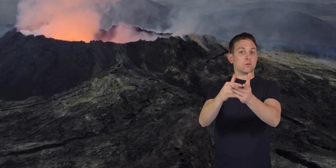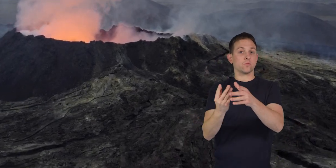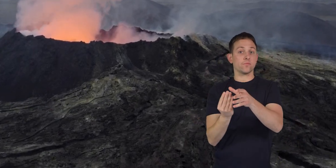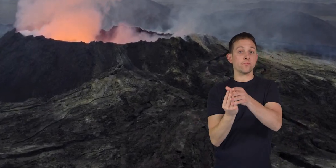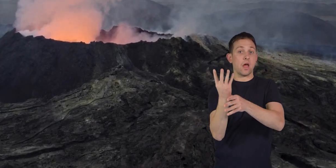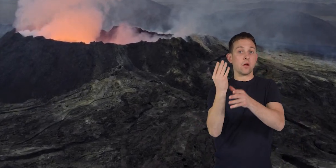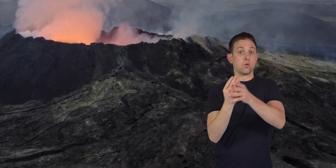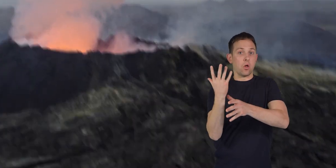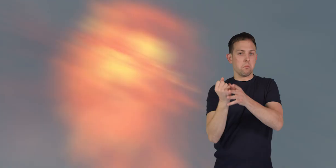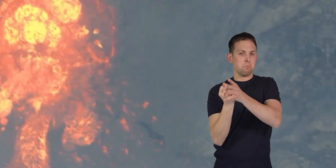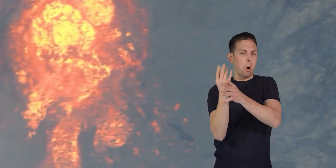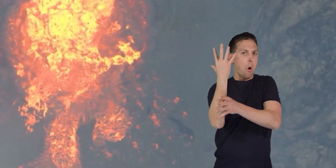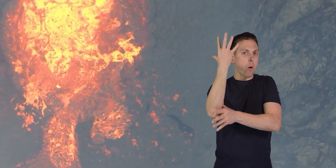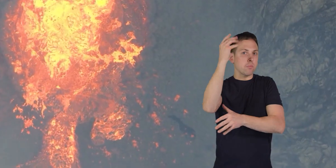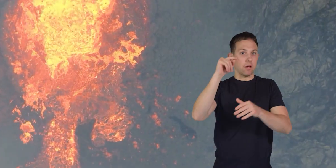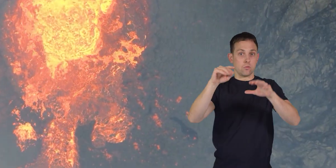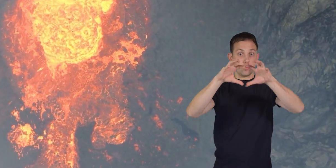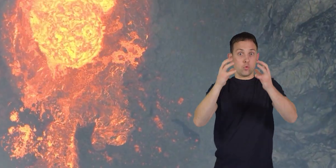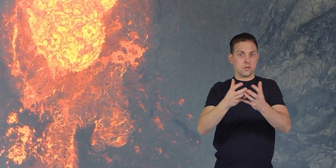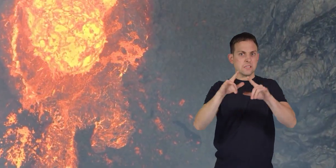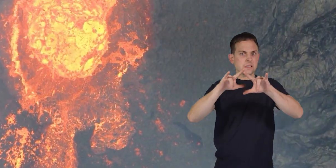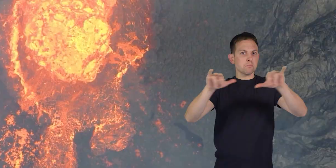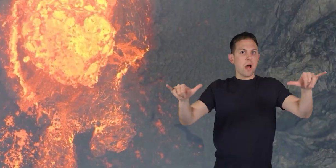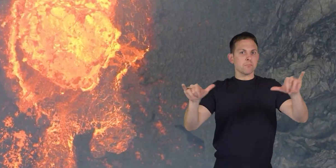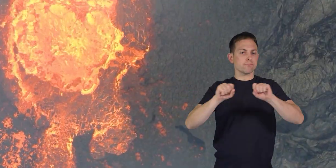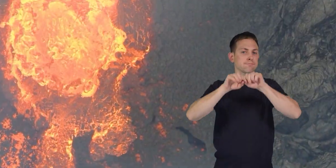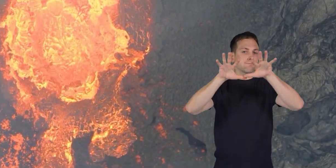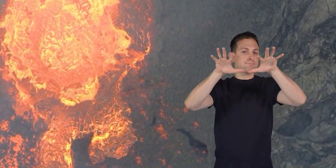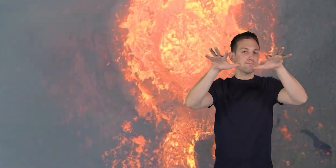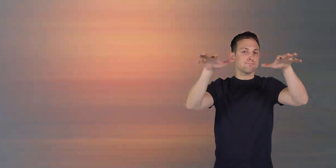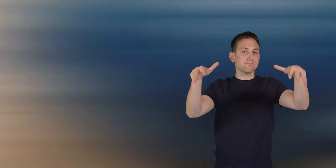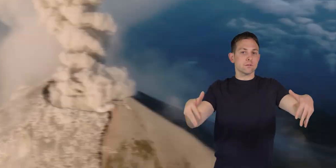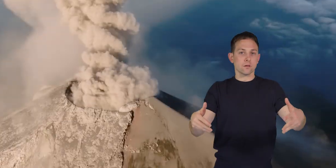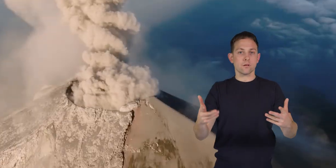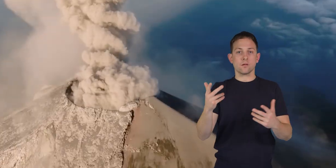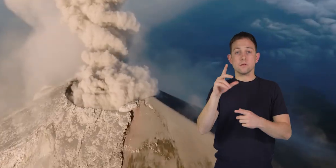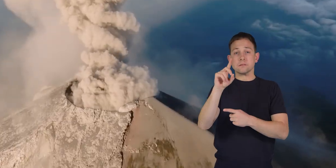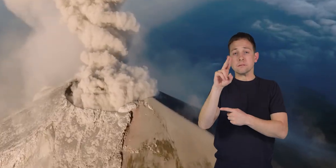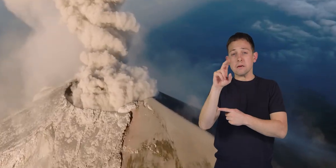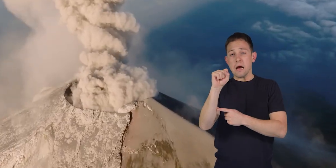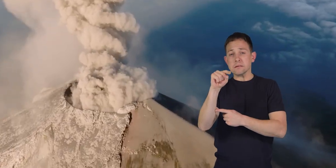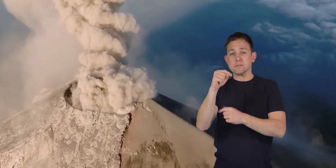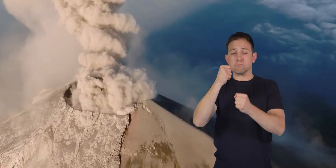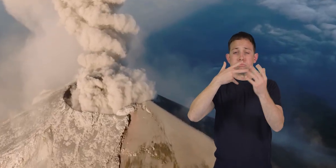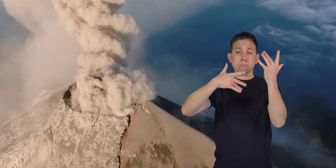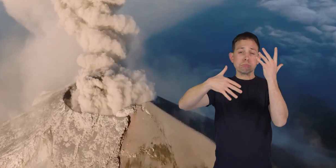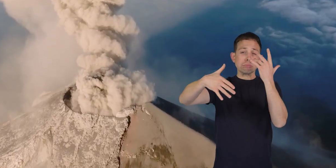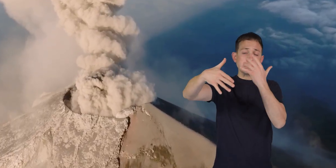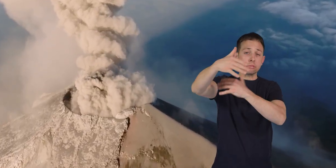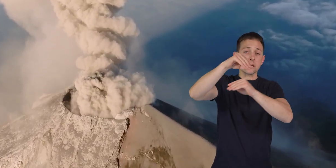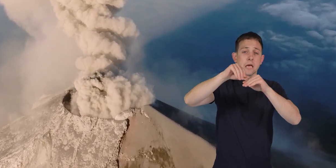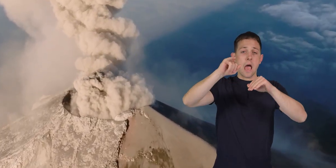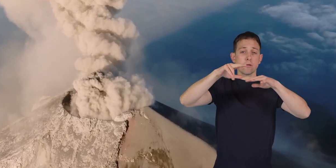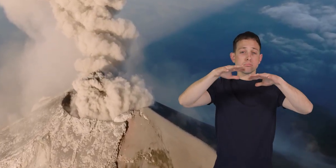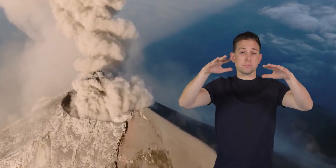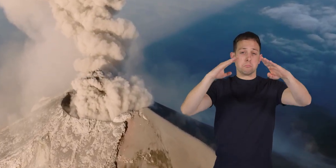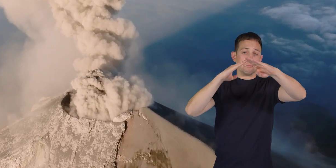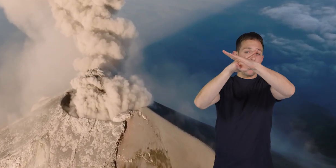volcanoes erupted all over the world around the same time and threw dust and pollution into the air, blocking the